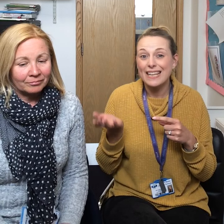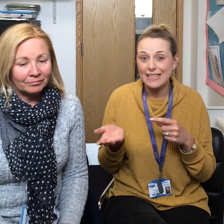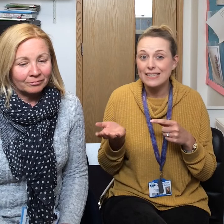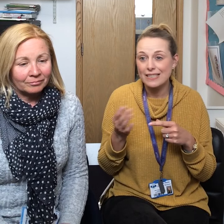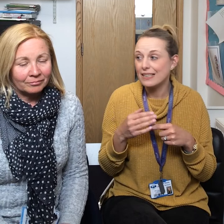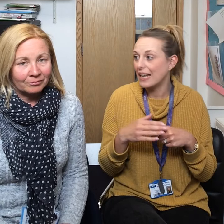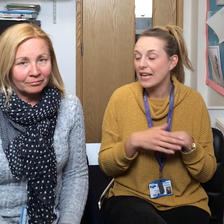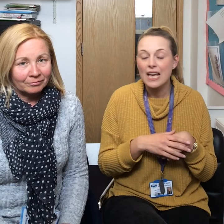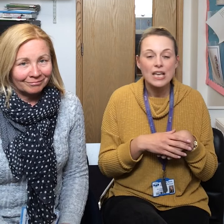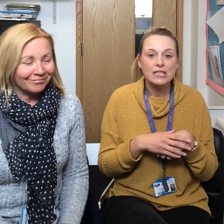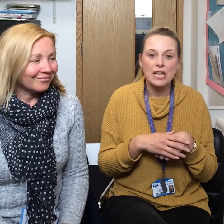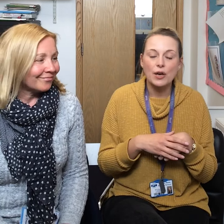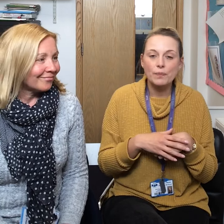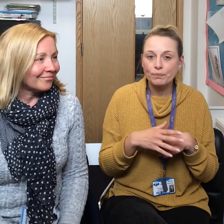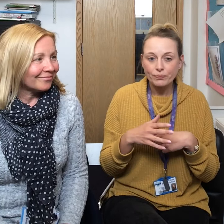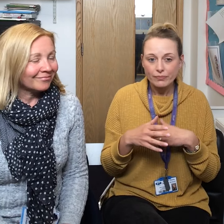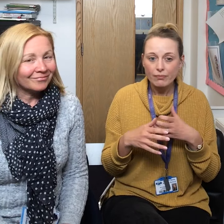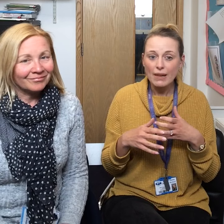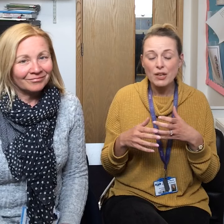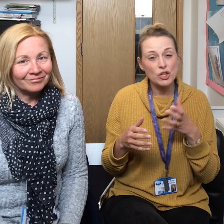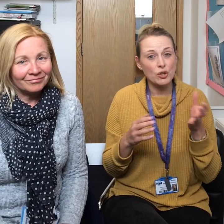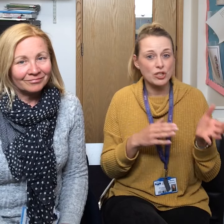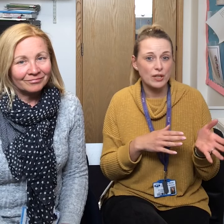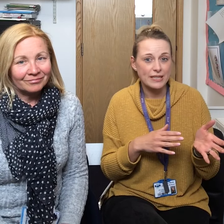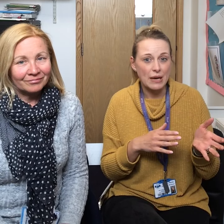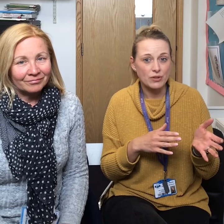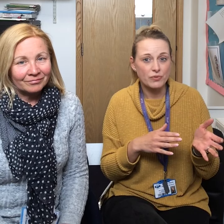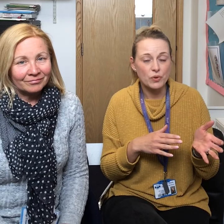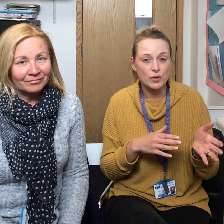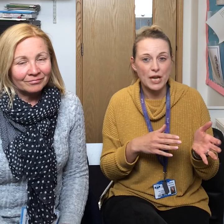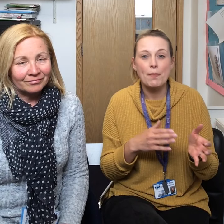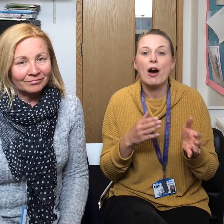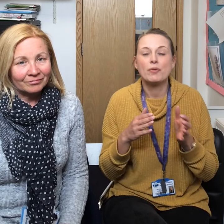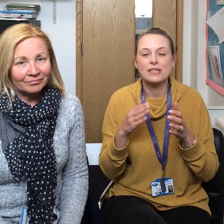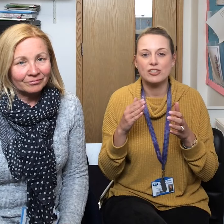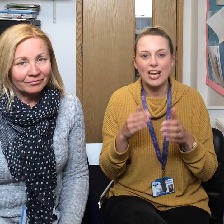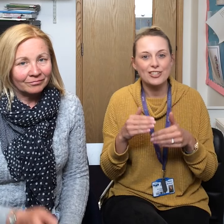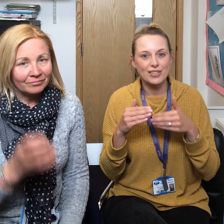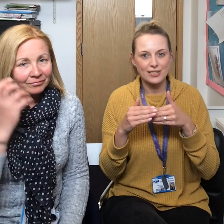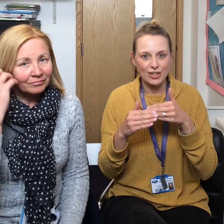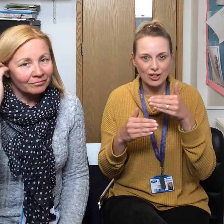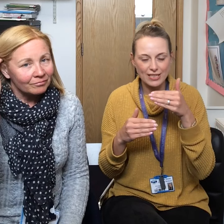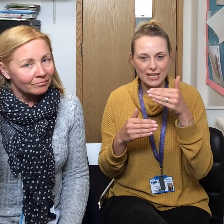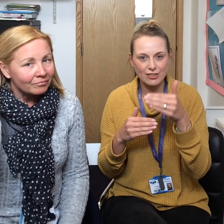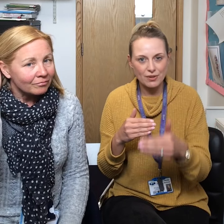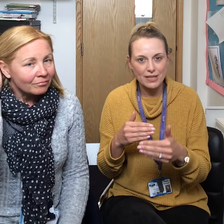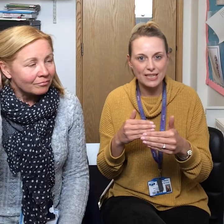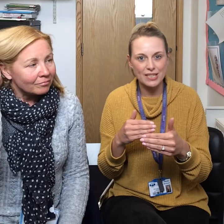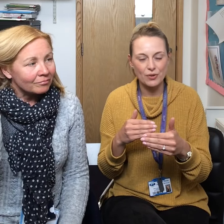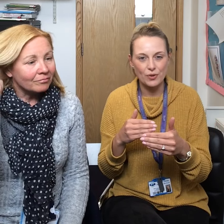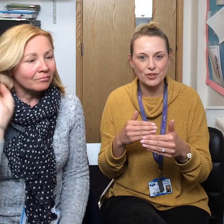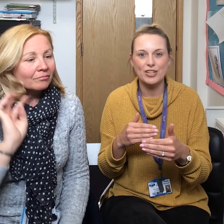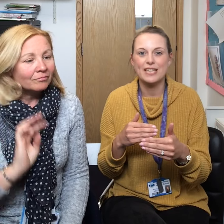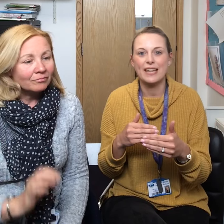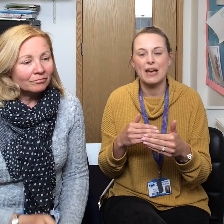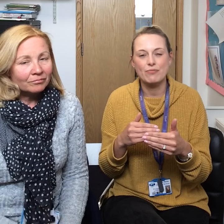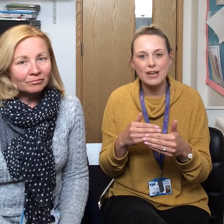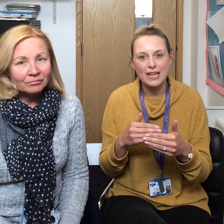instantly. So you could do this out of order but I would suggest starting doing it in order until they get really